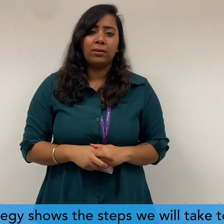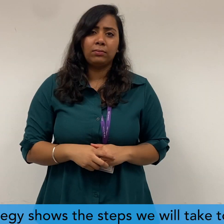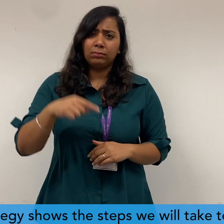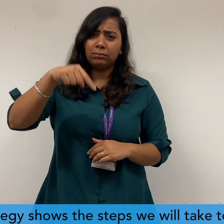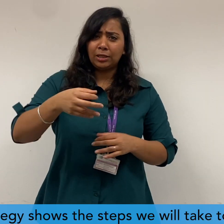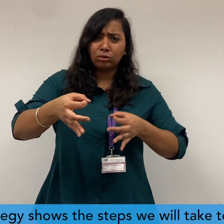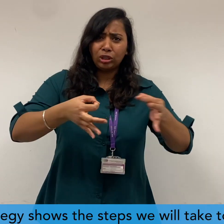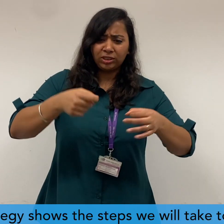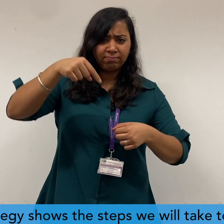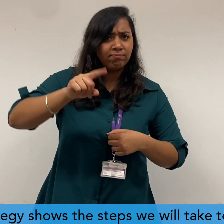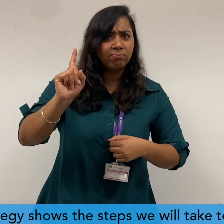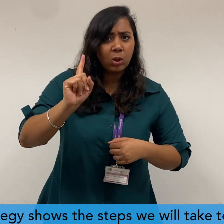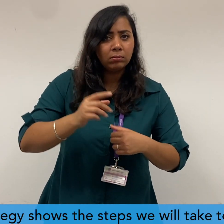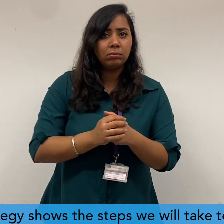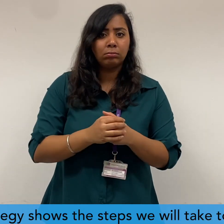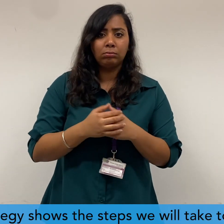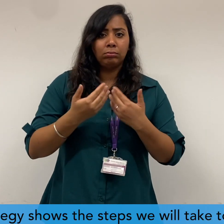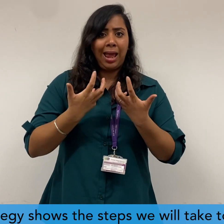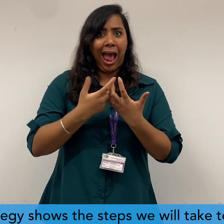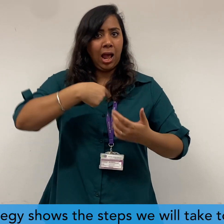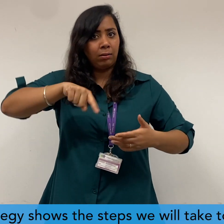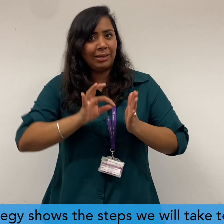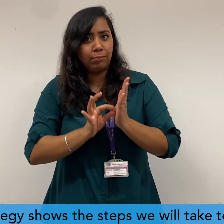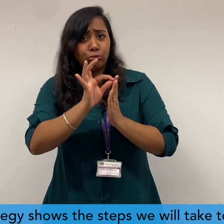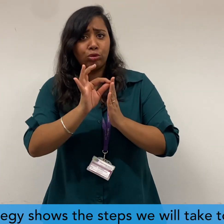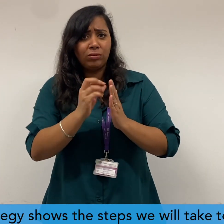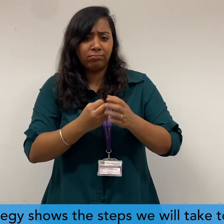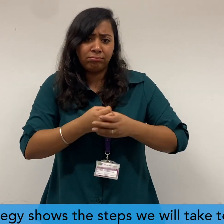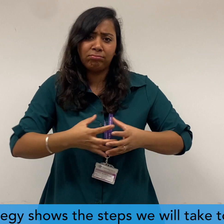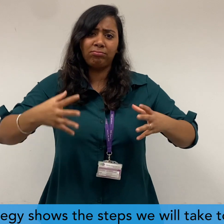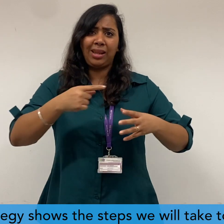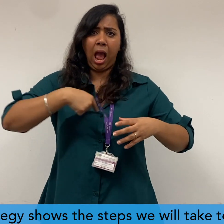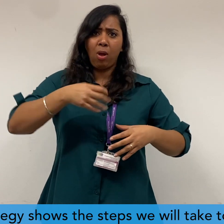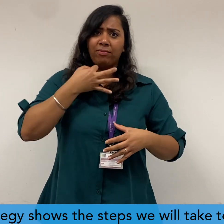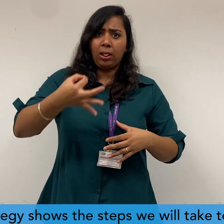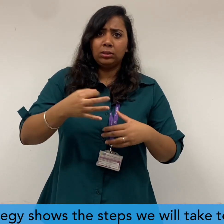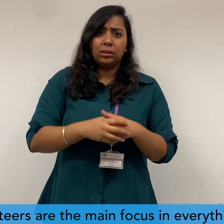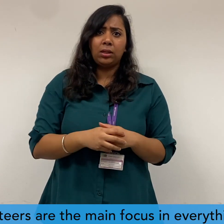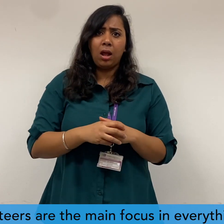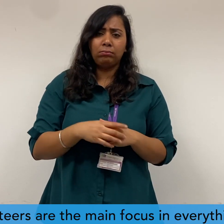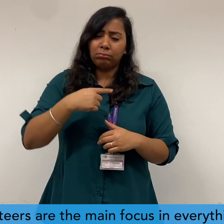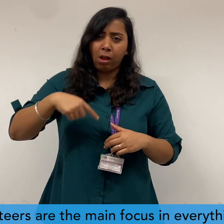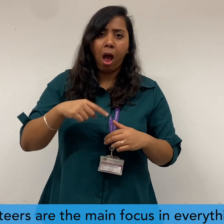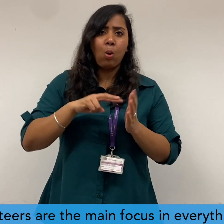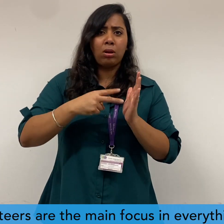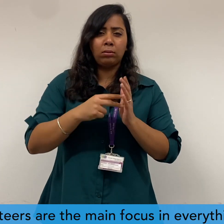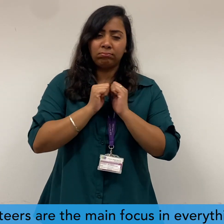Our strategy shows the steps we will take to improve and further develop our organisation and make sure our volunteers are the main focus